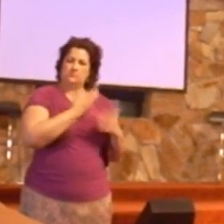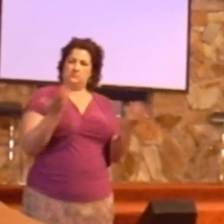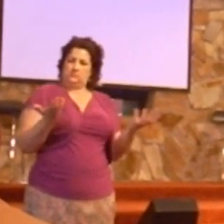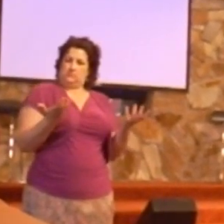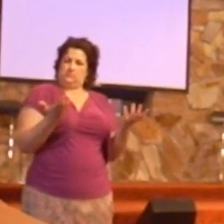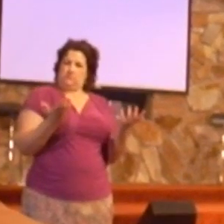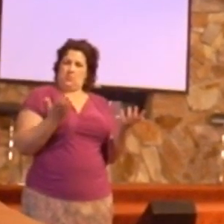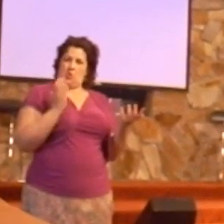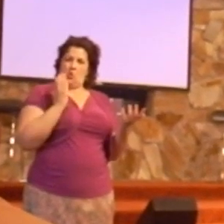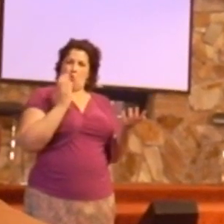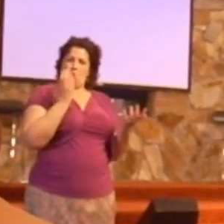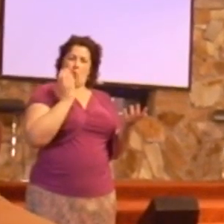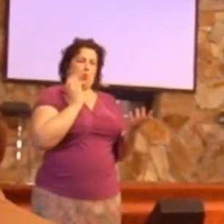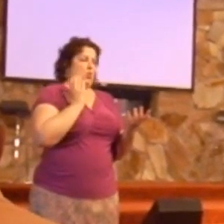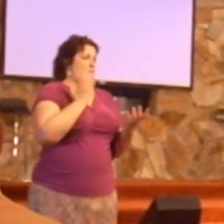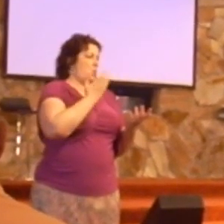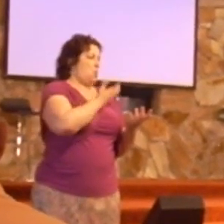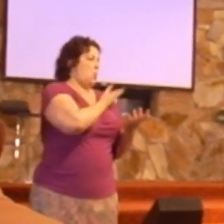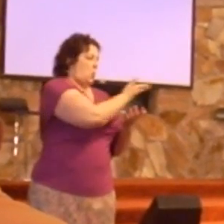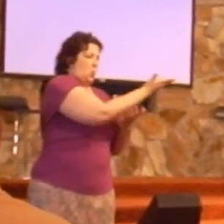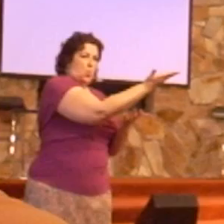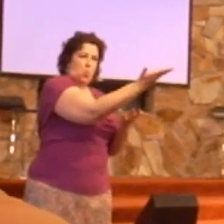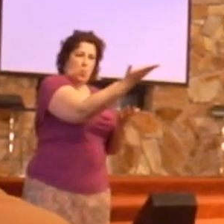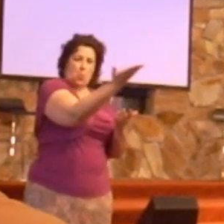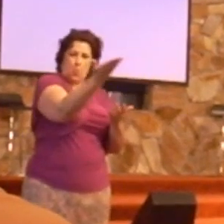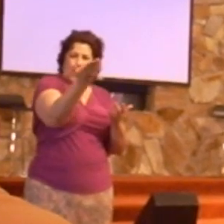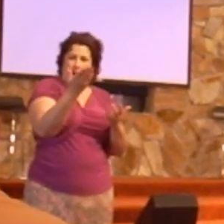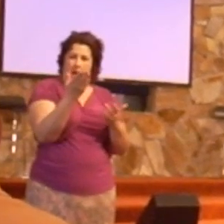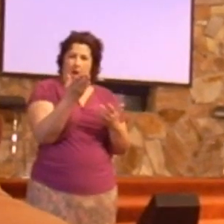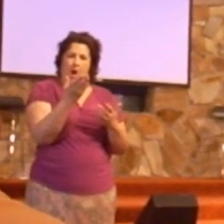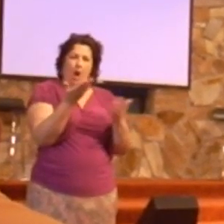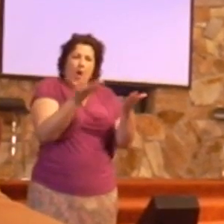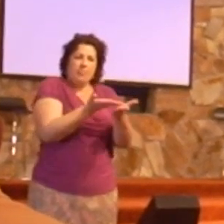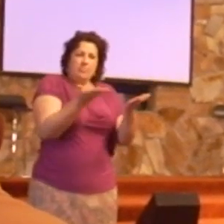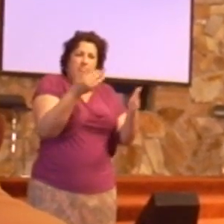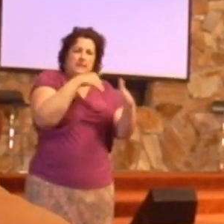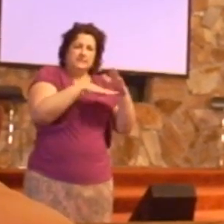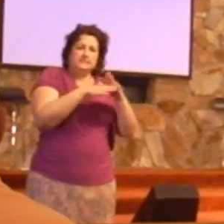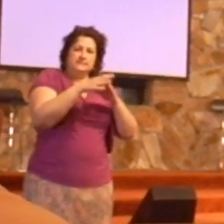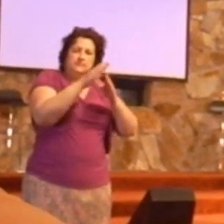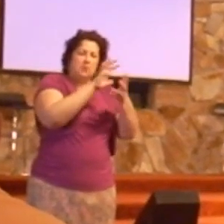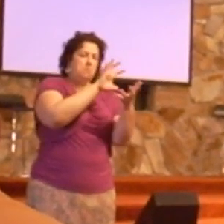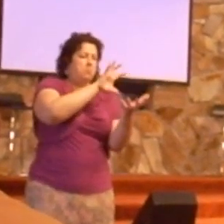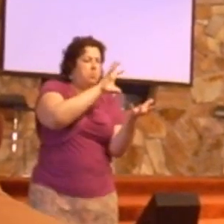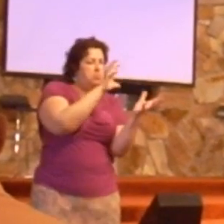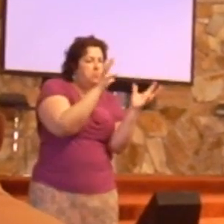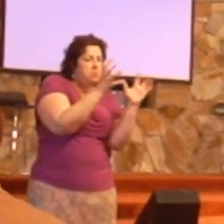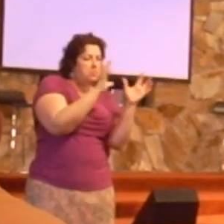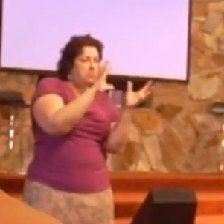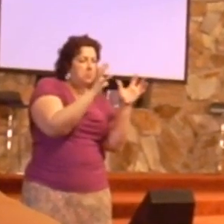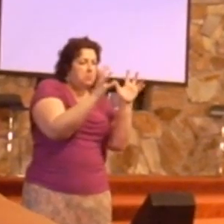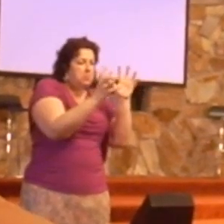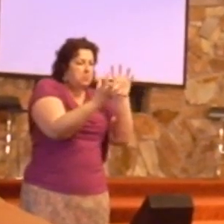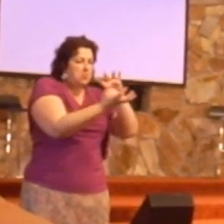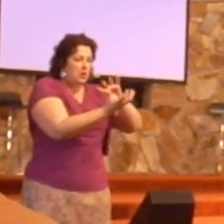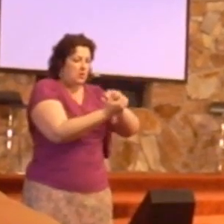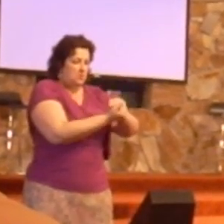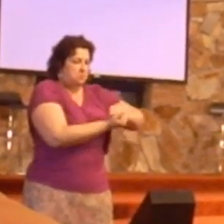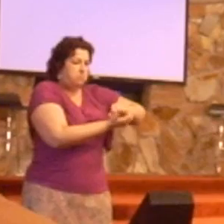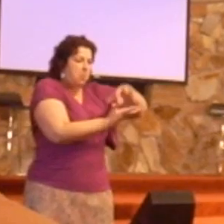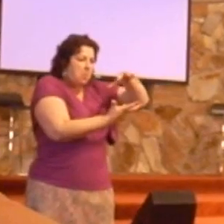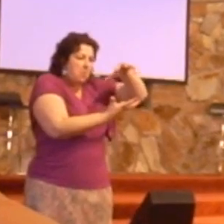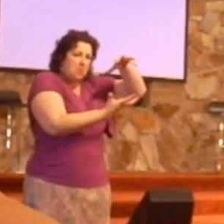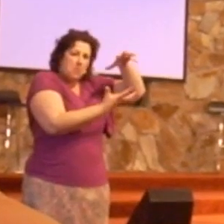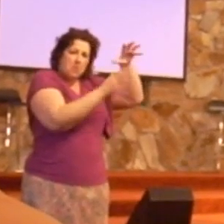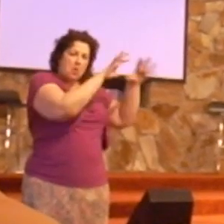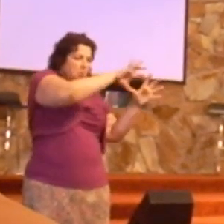are tools in the hands of the master carpenter. He is building his church and he is